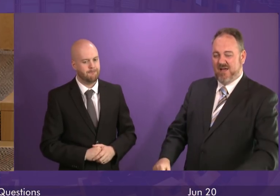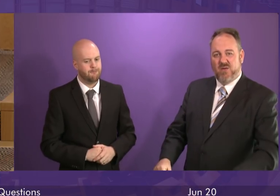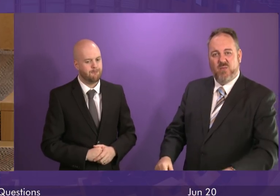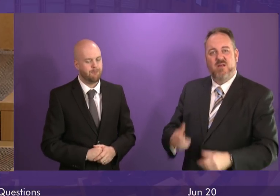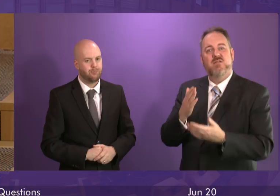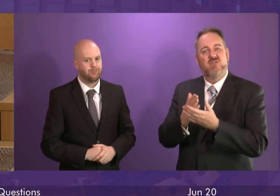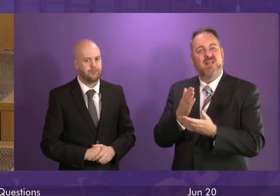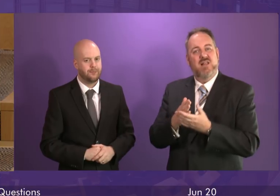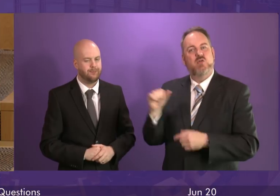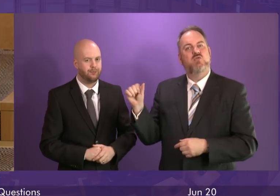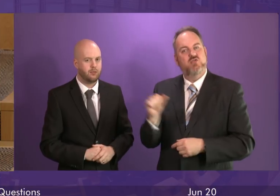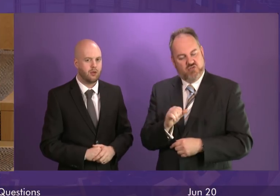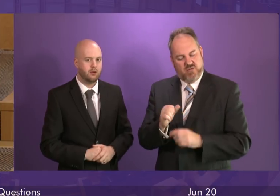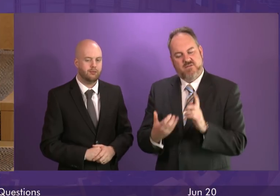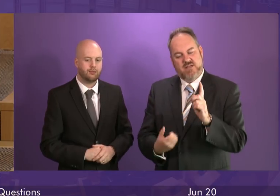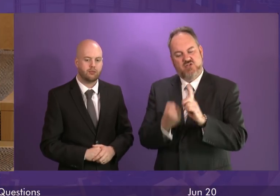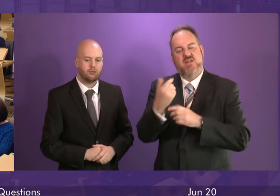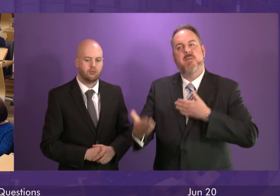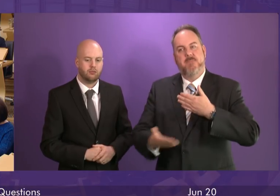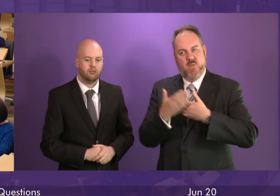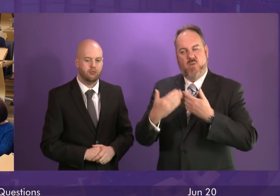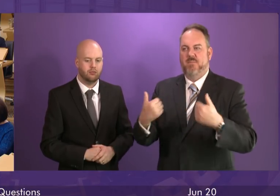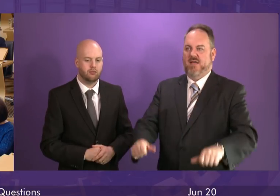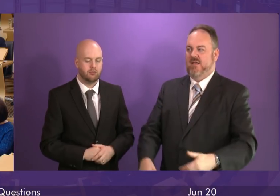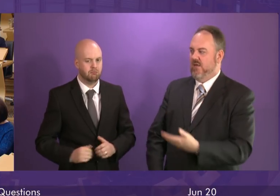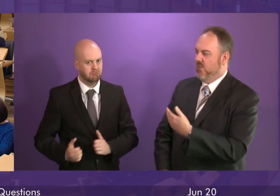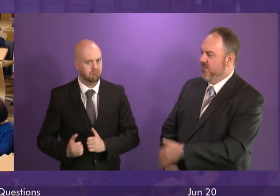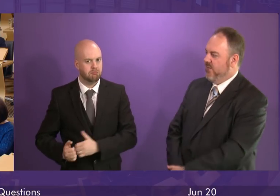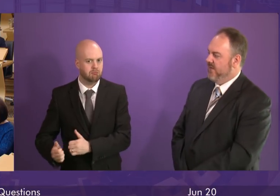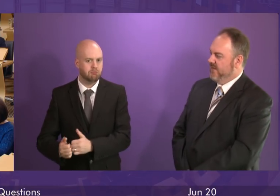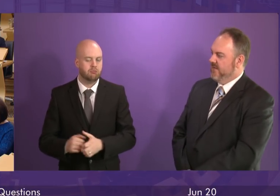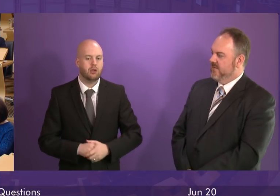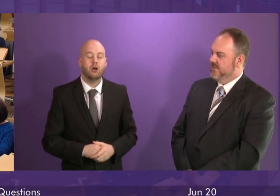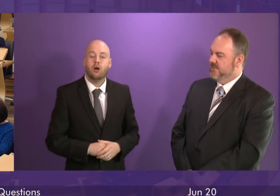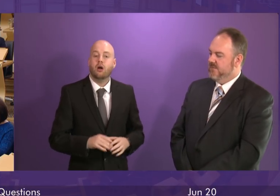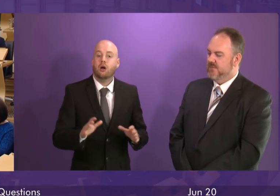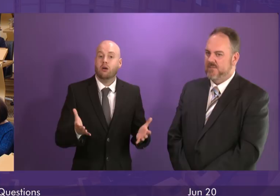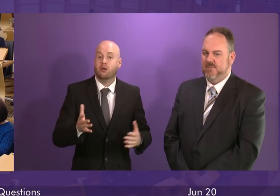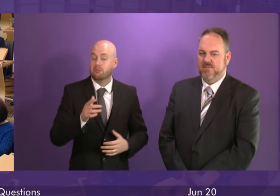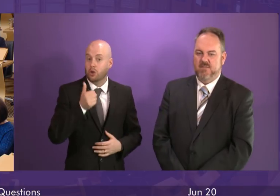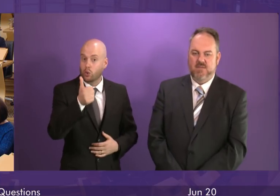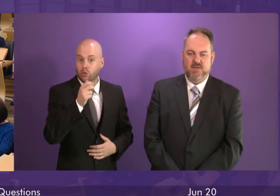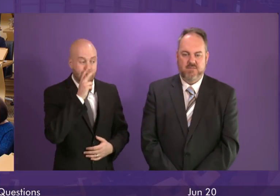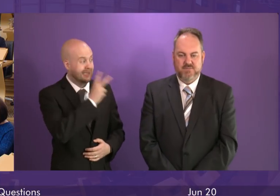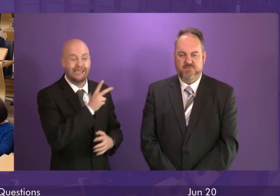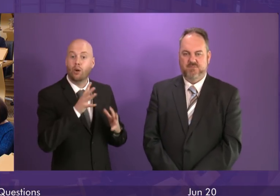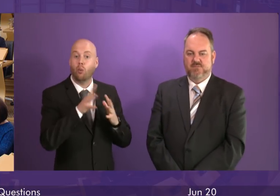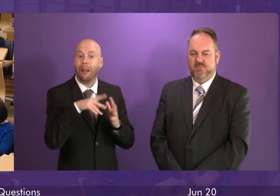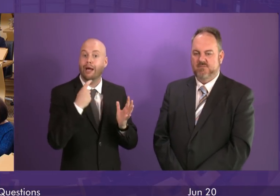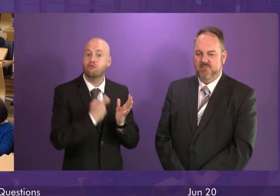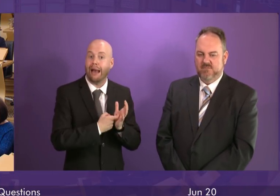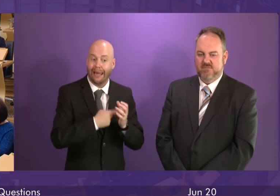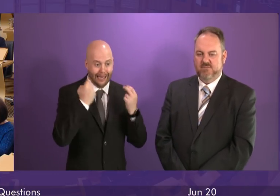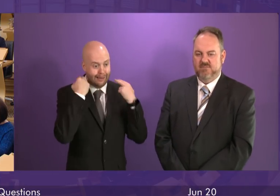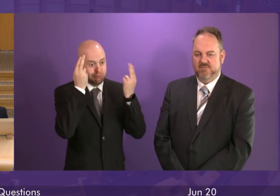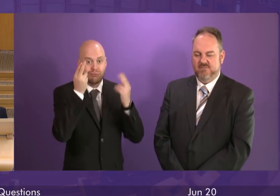should have made more progress by now? First Minister. Well, it good to see Willy Reddy back to his usual role of defending